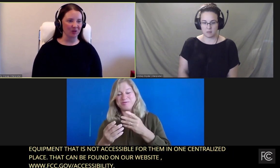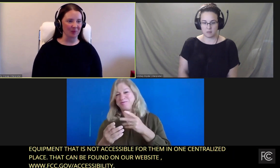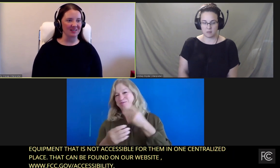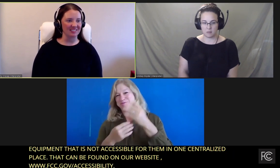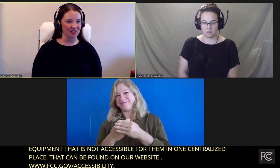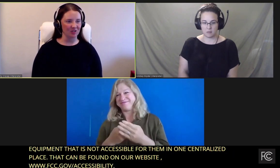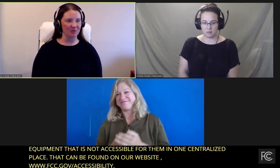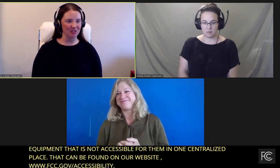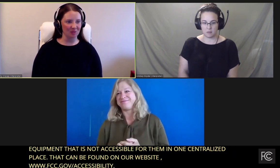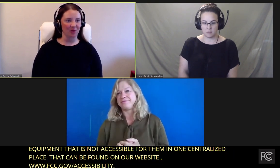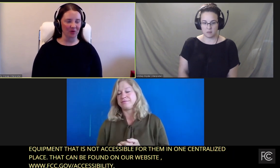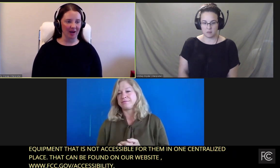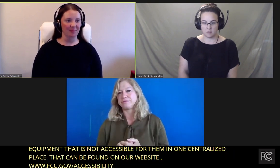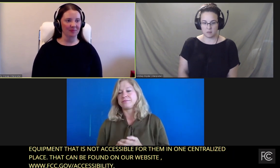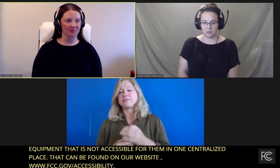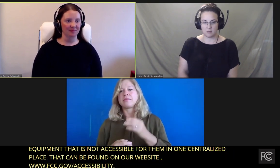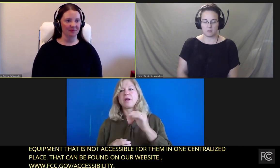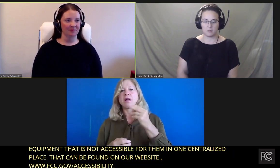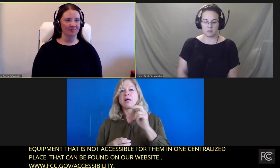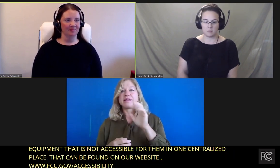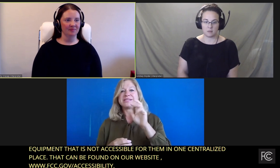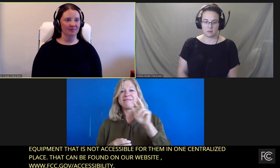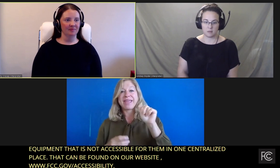Deaf-Blind Equipment Distribution Program.